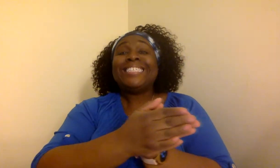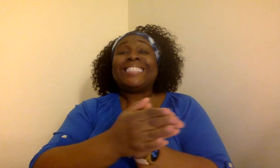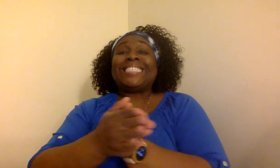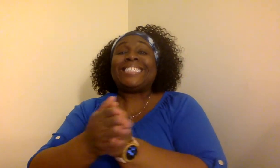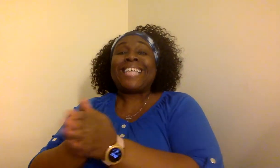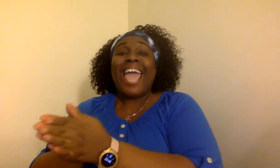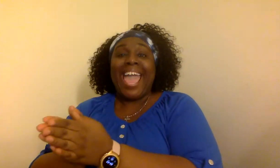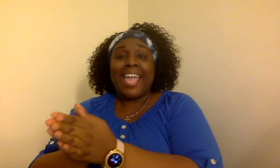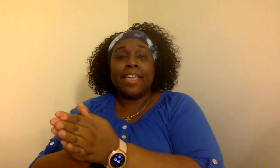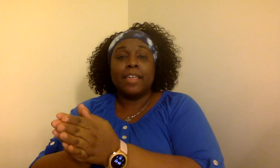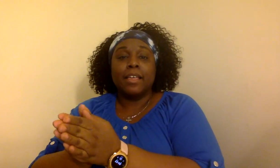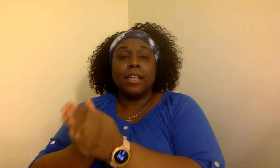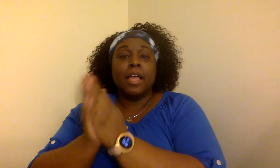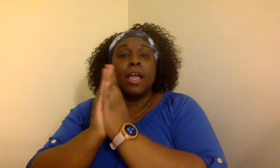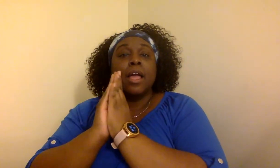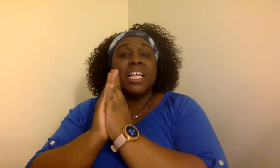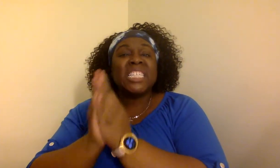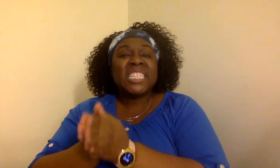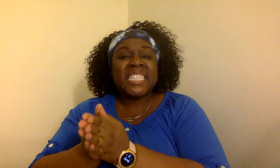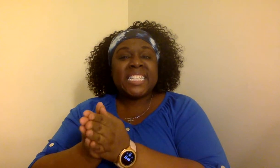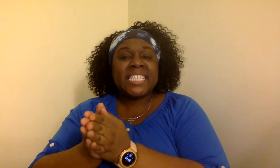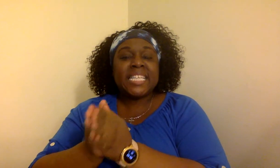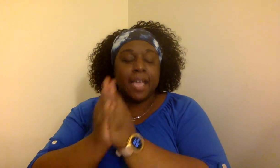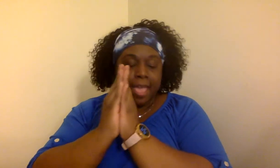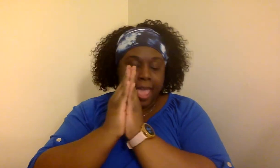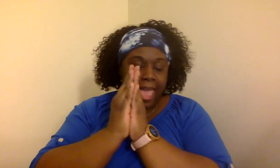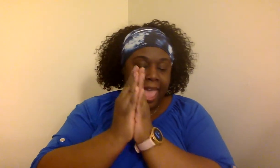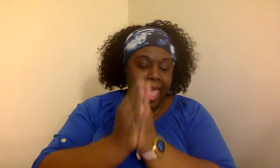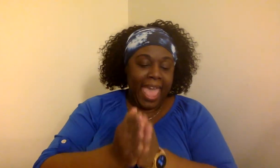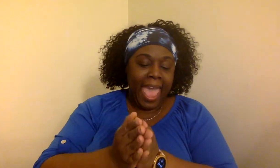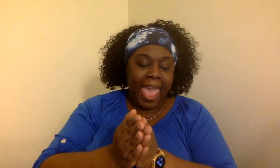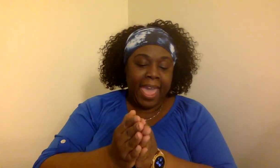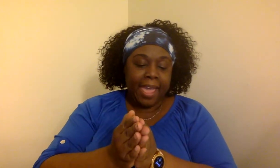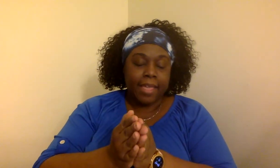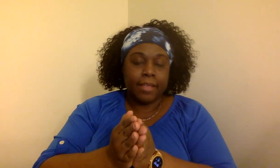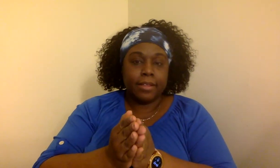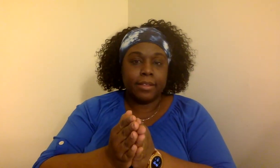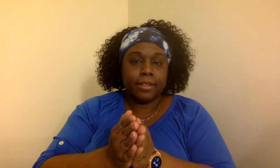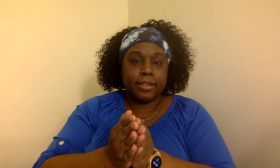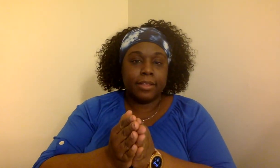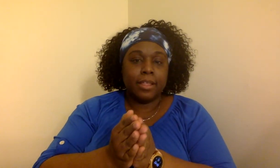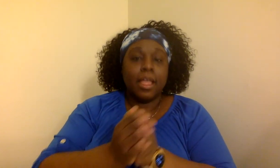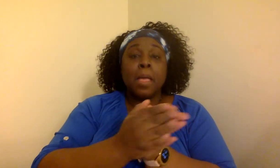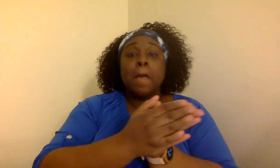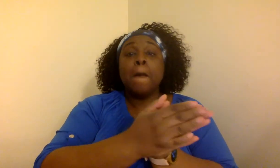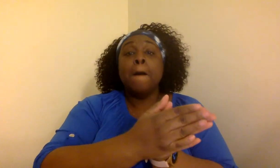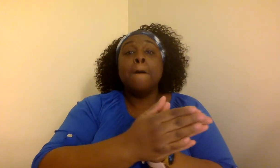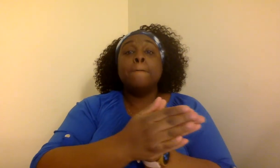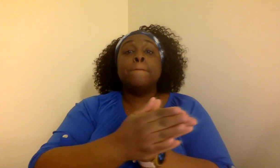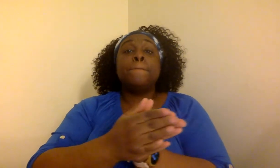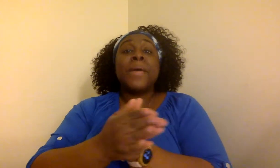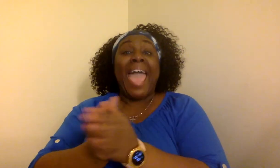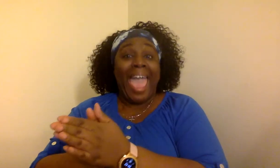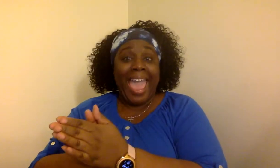say, s, a, pay,